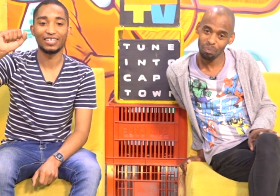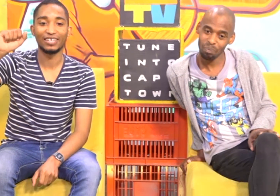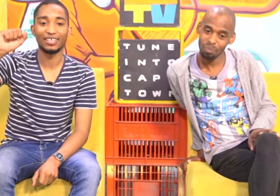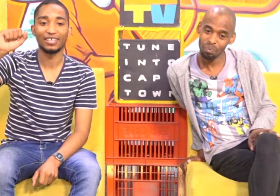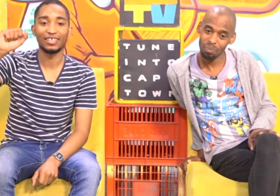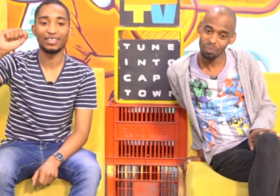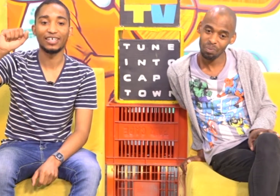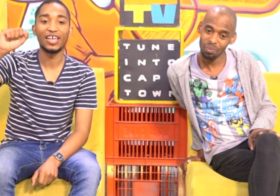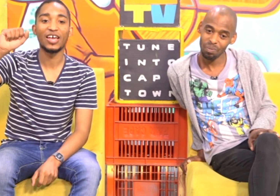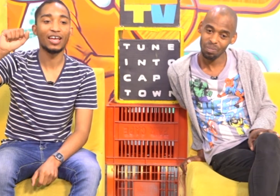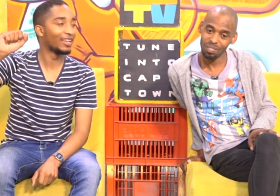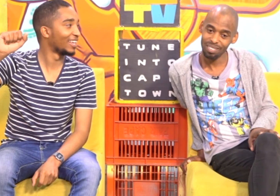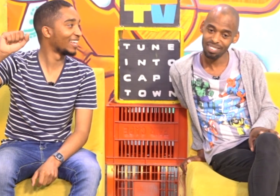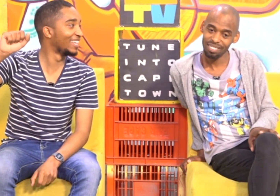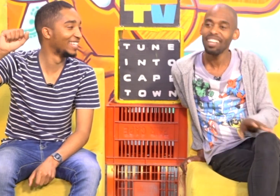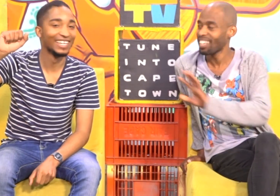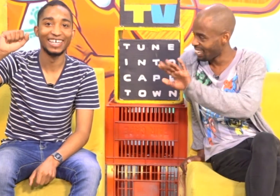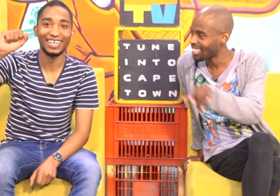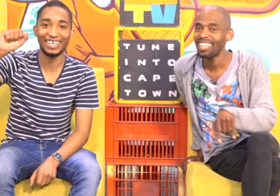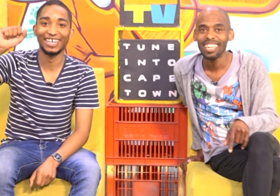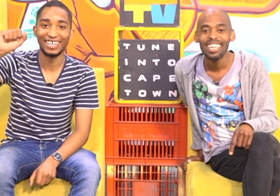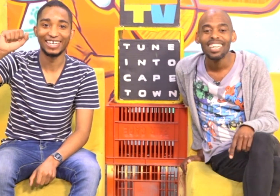L-E-Z-A Love Who?